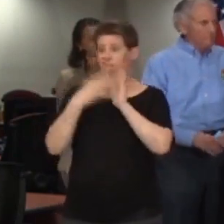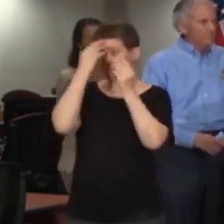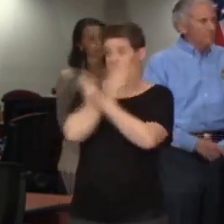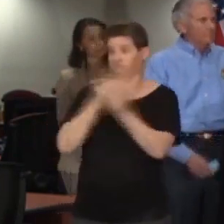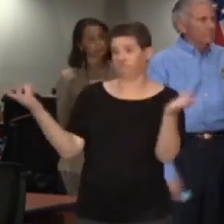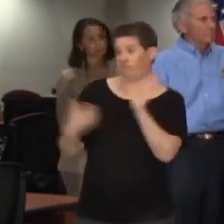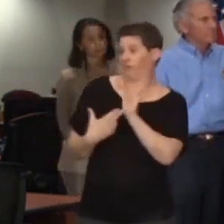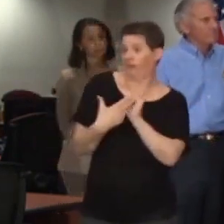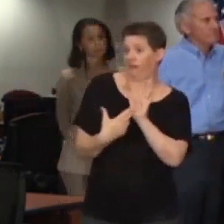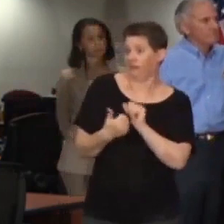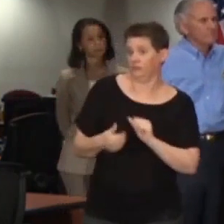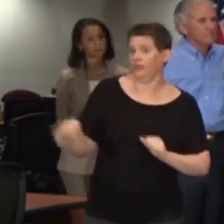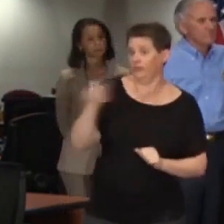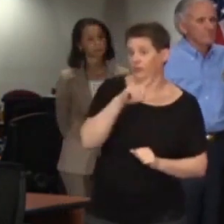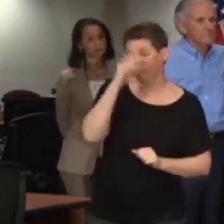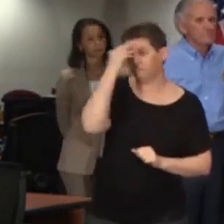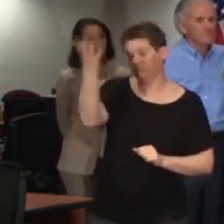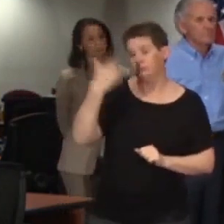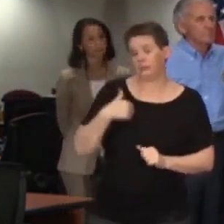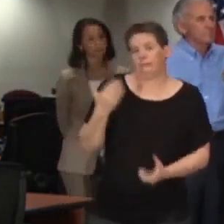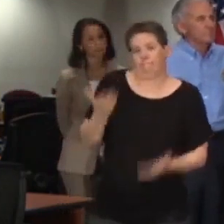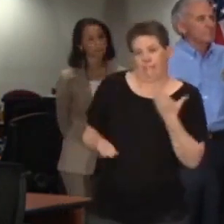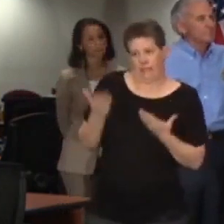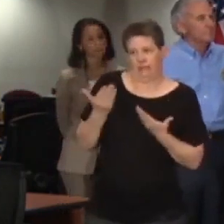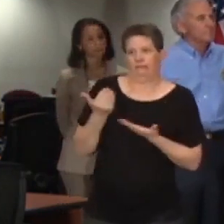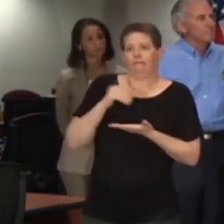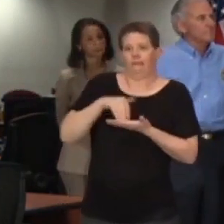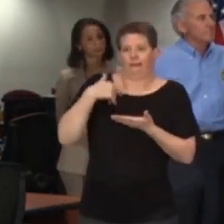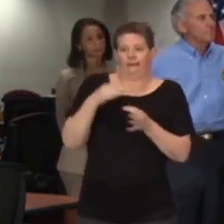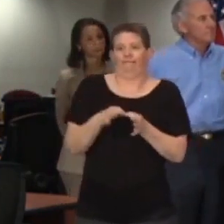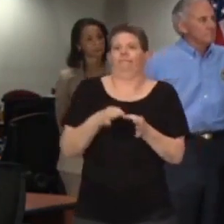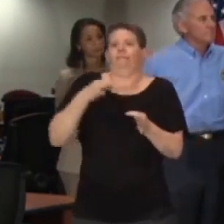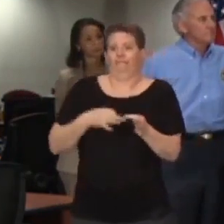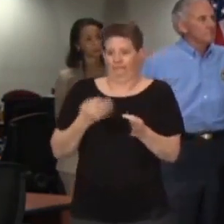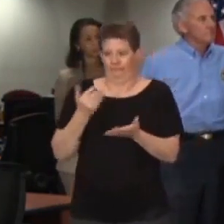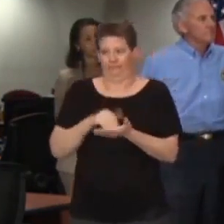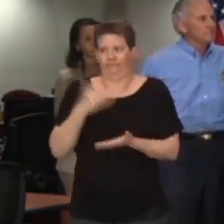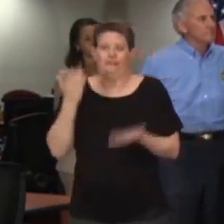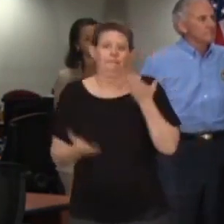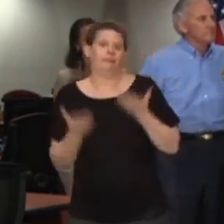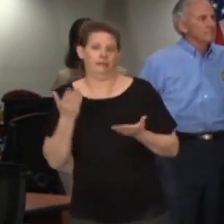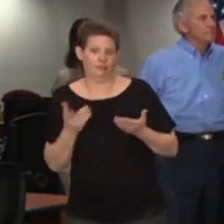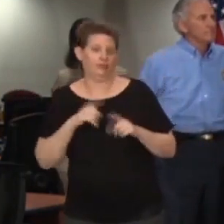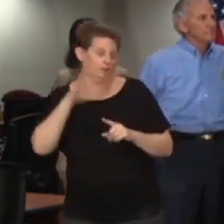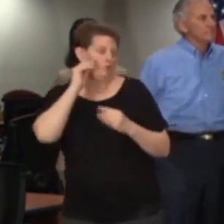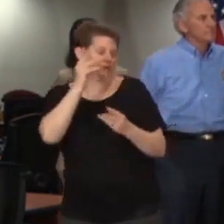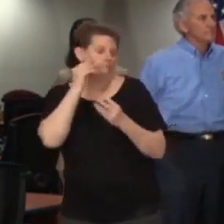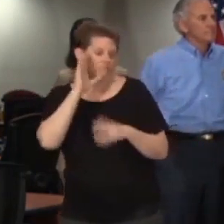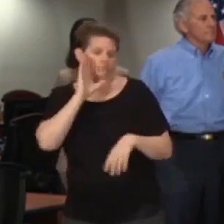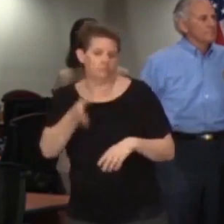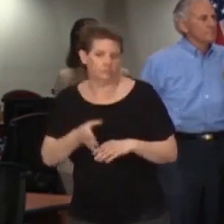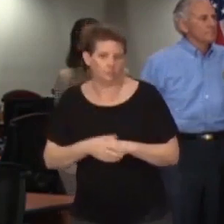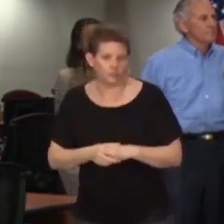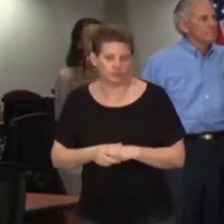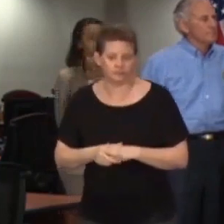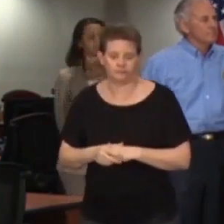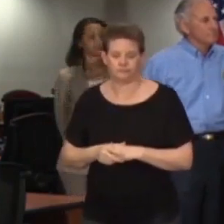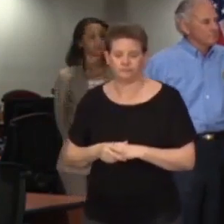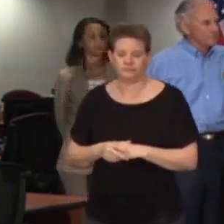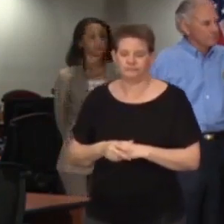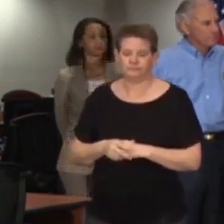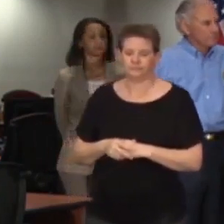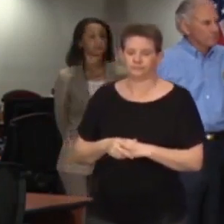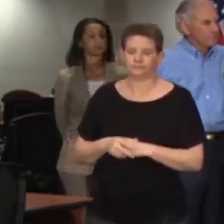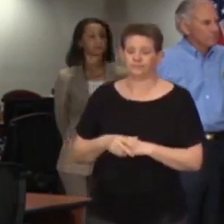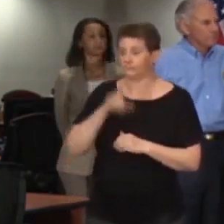that we are potentially facing a delay over the next day and a half or so. We'll certainly let you know is that as that changes and we